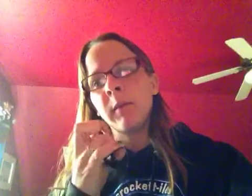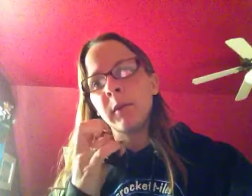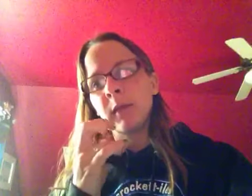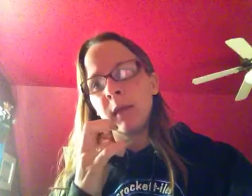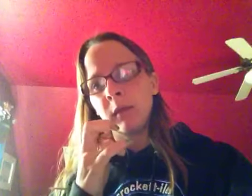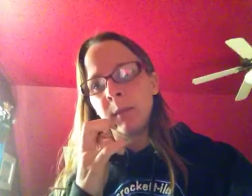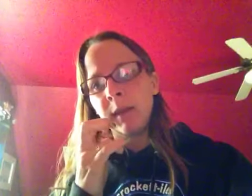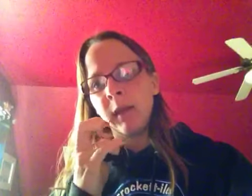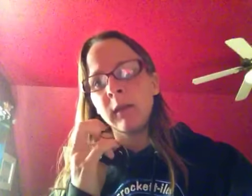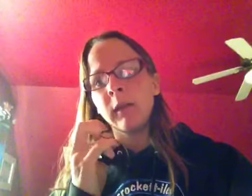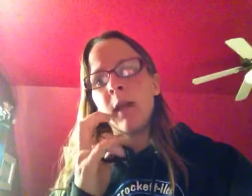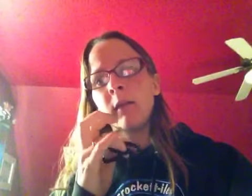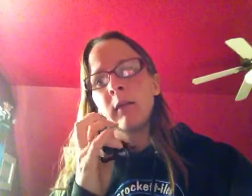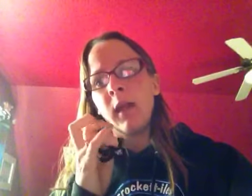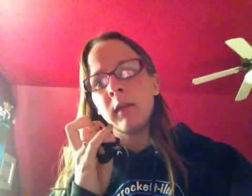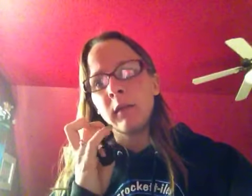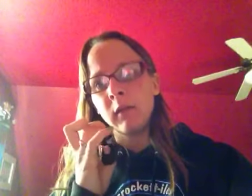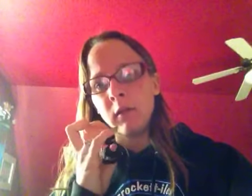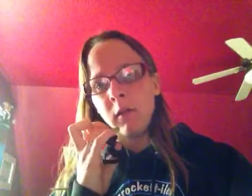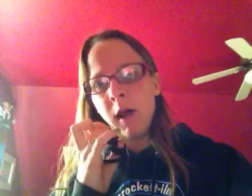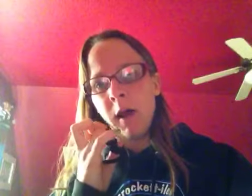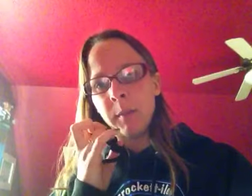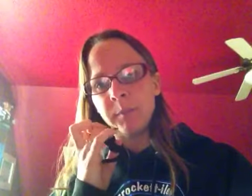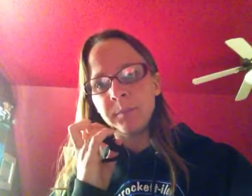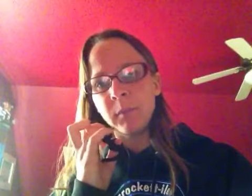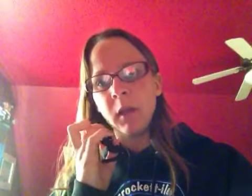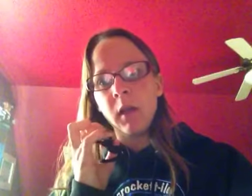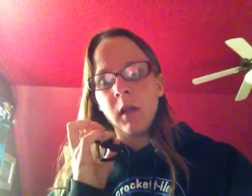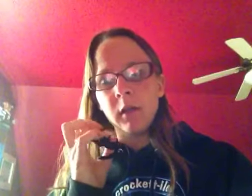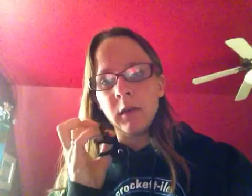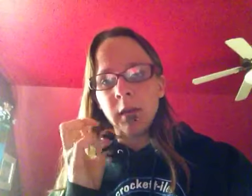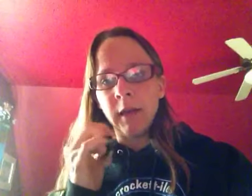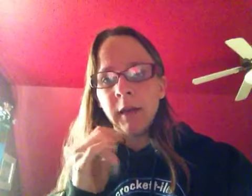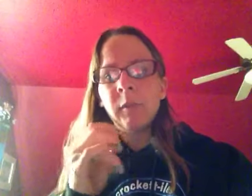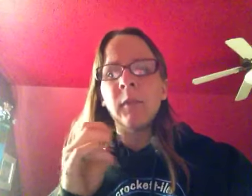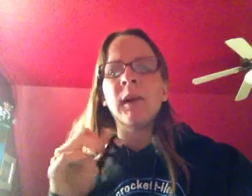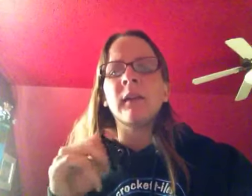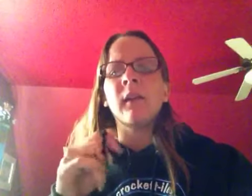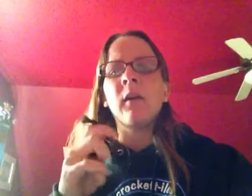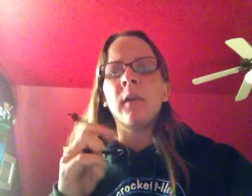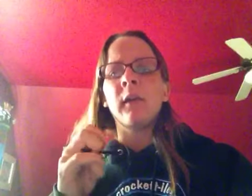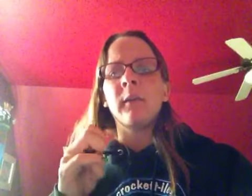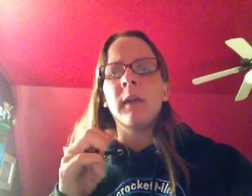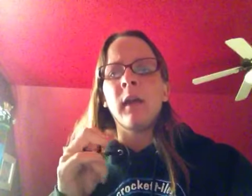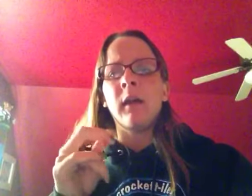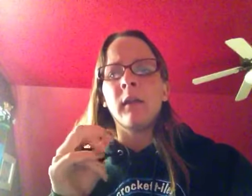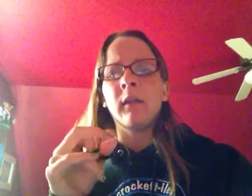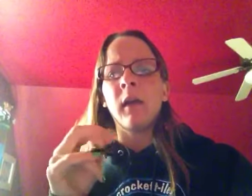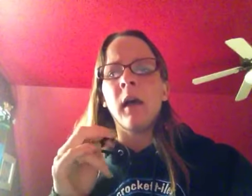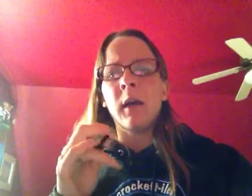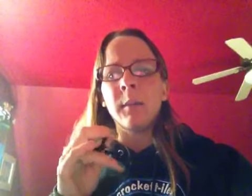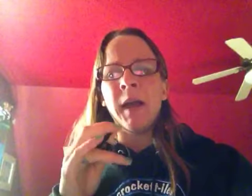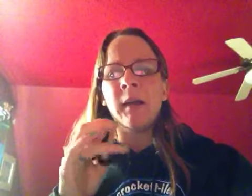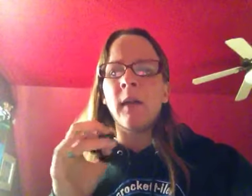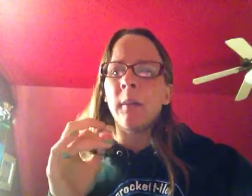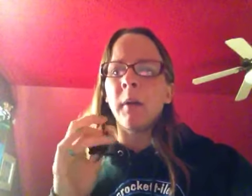birthday this weekend and I decided to, um do it and I've been wanting to go there because, um, my grandpa